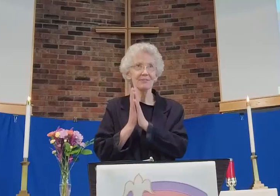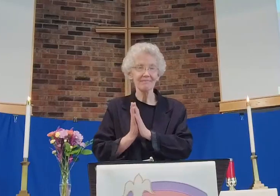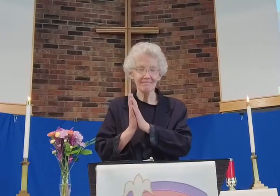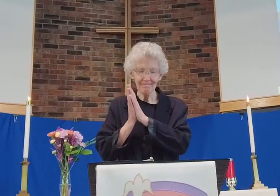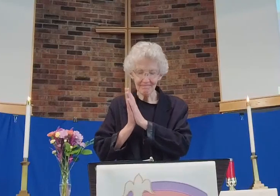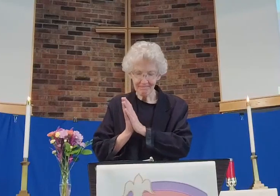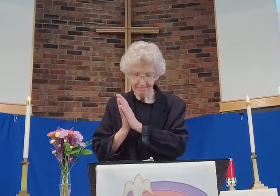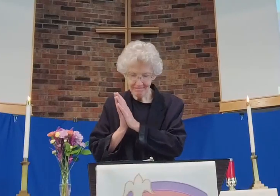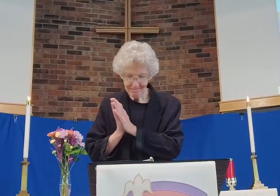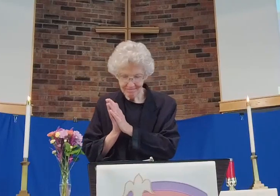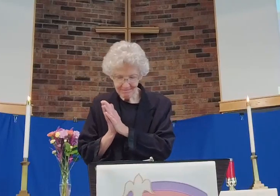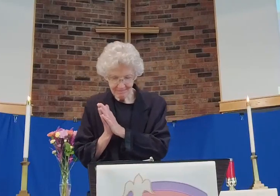Let's pray.